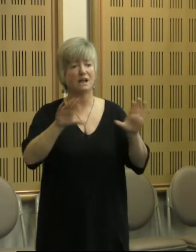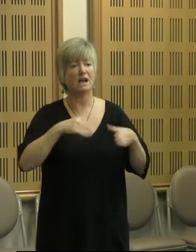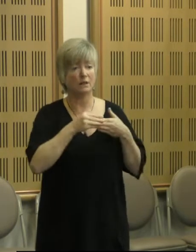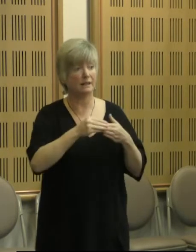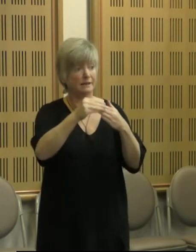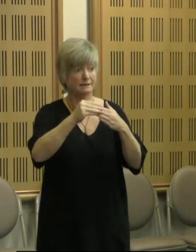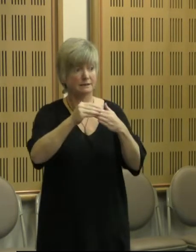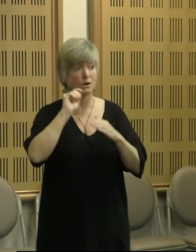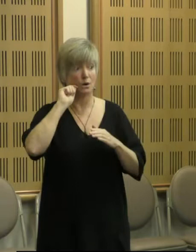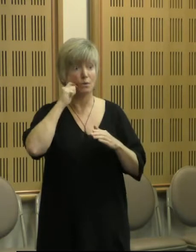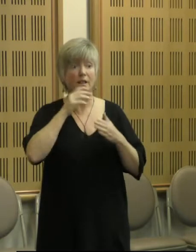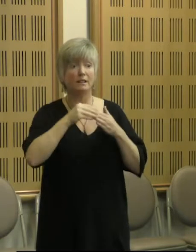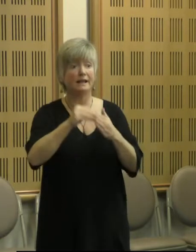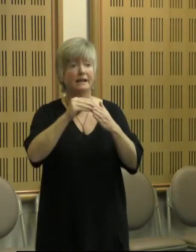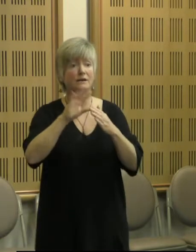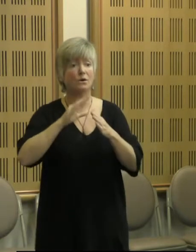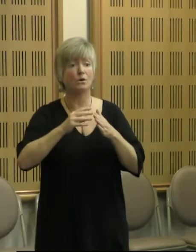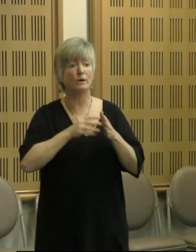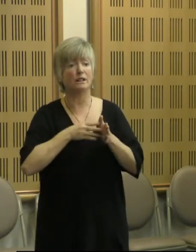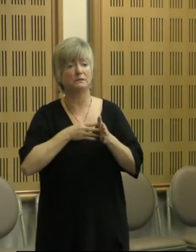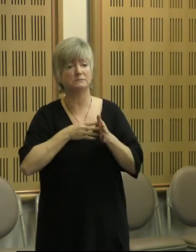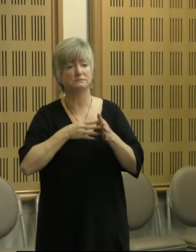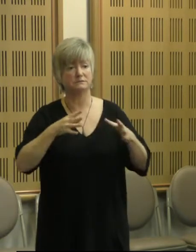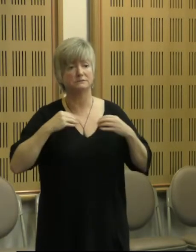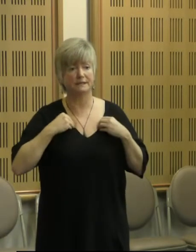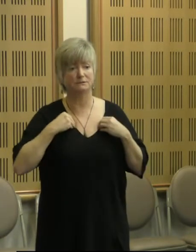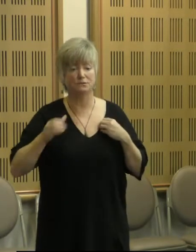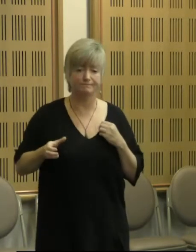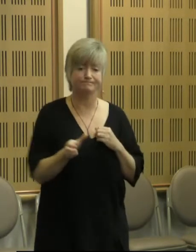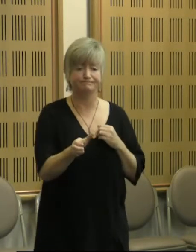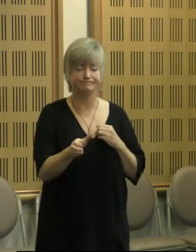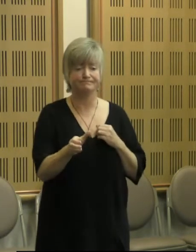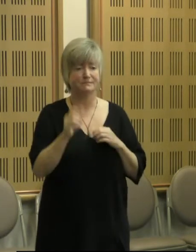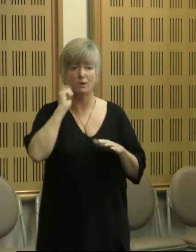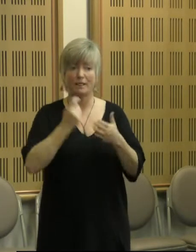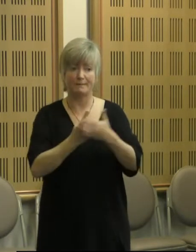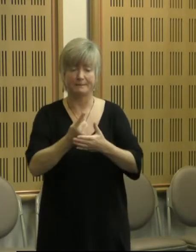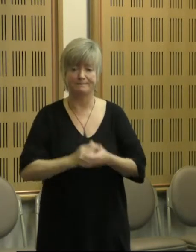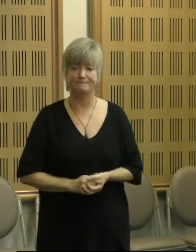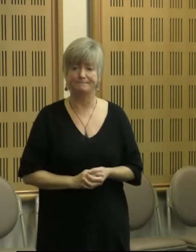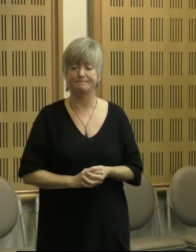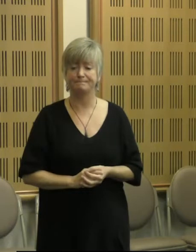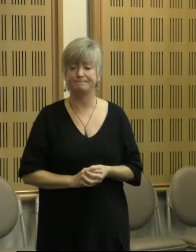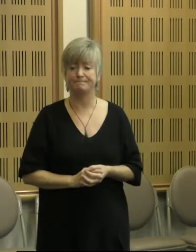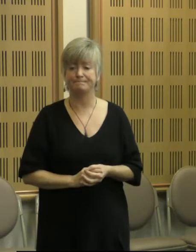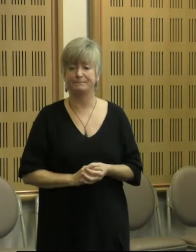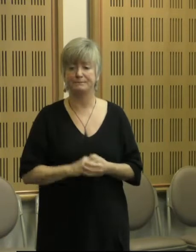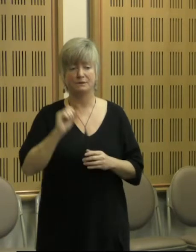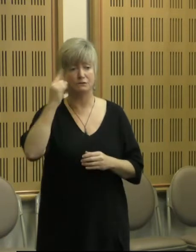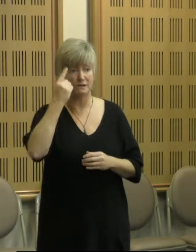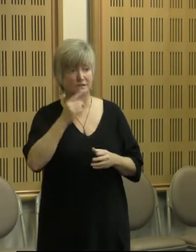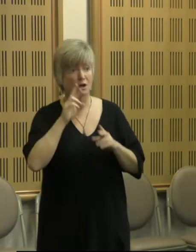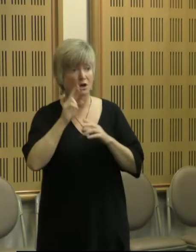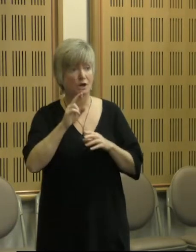this, or be dragged along. But it will happen. With this realisation, I hope that representatives from the NDIA,